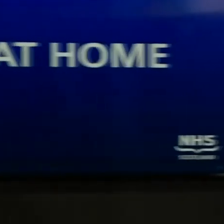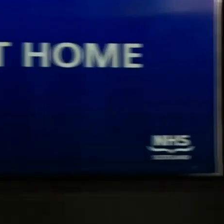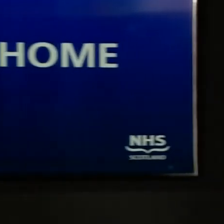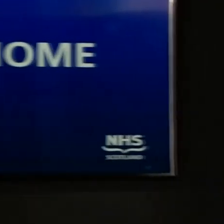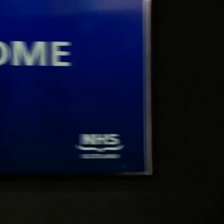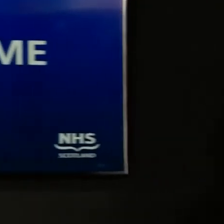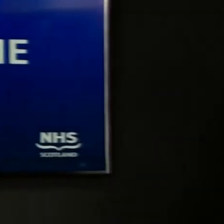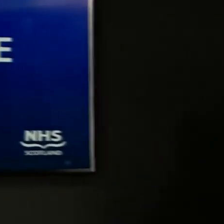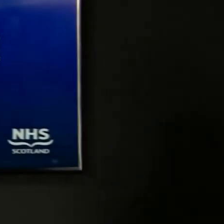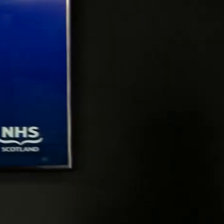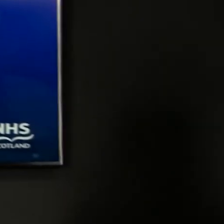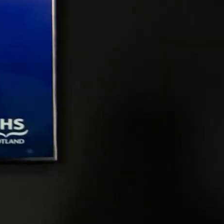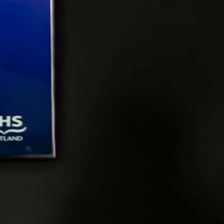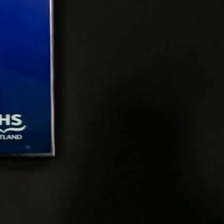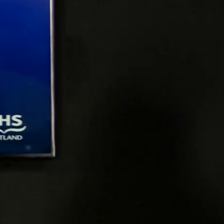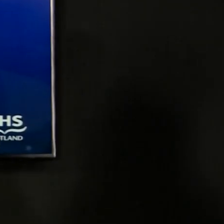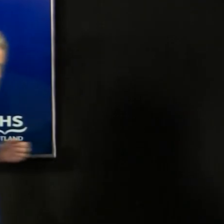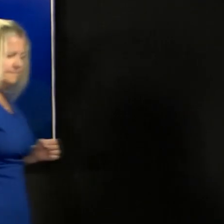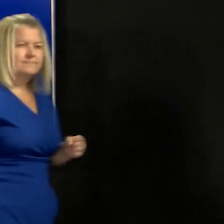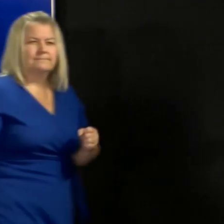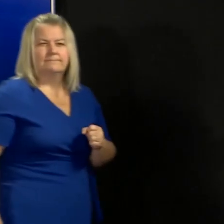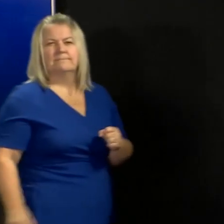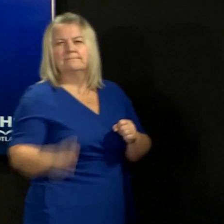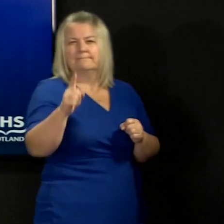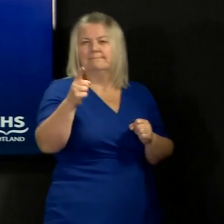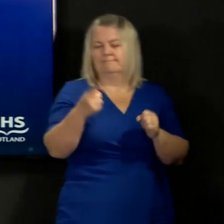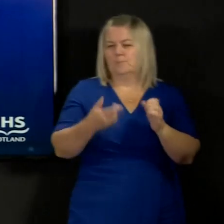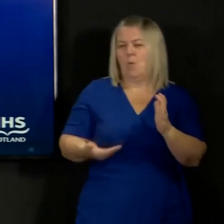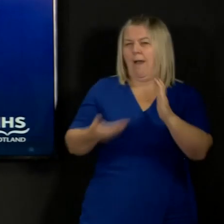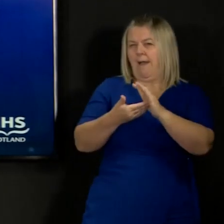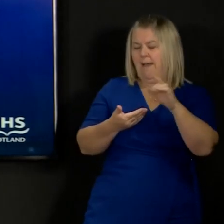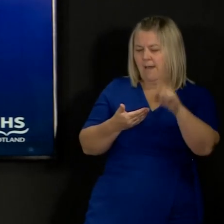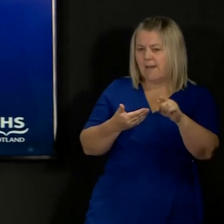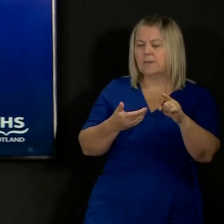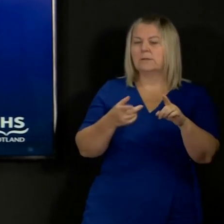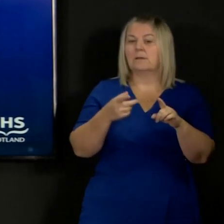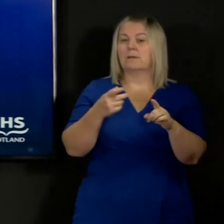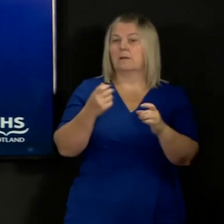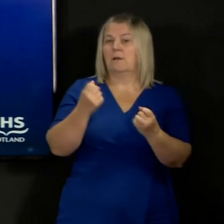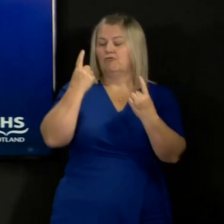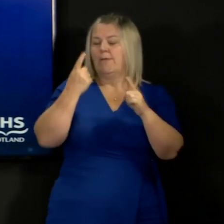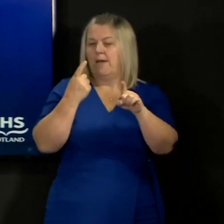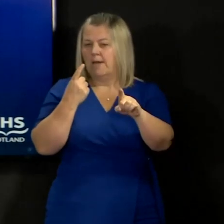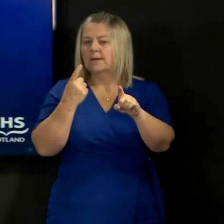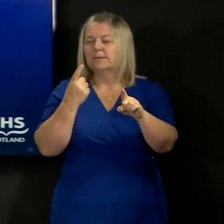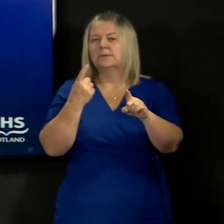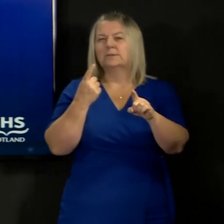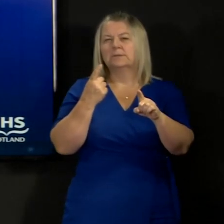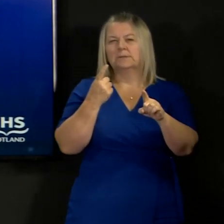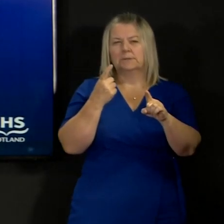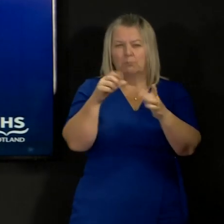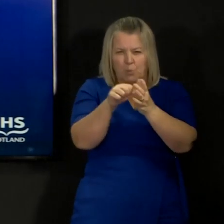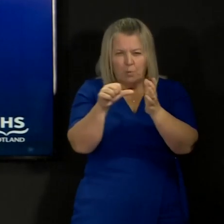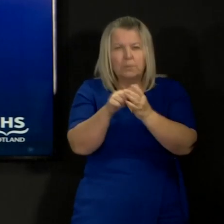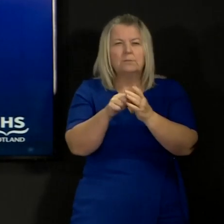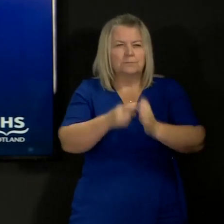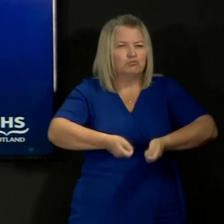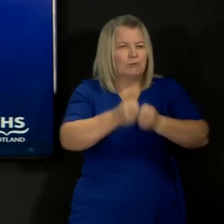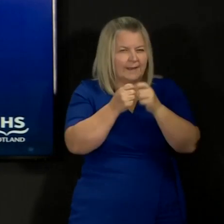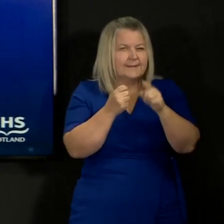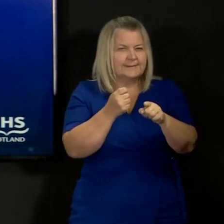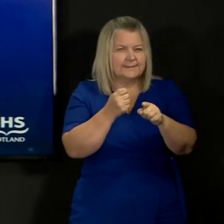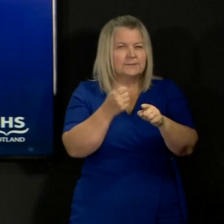I'd want to add first minister is I do recognise Tom that as the first minister says the underlying issues that you are raising here and